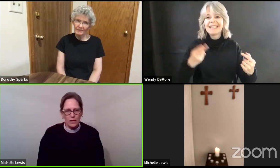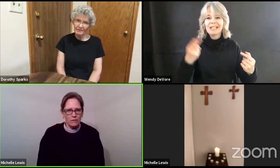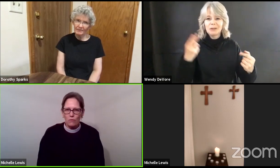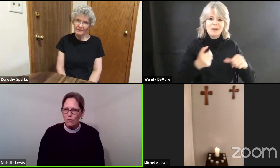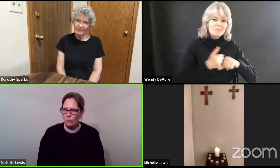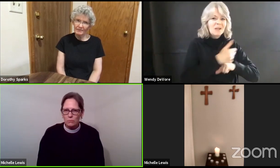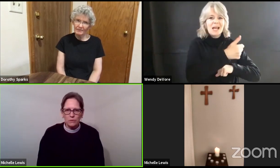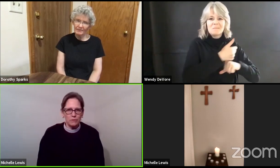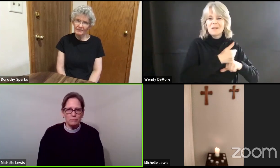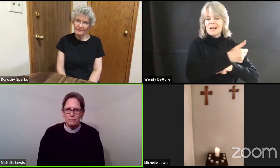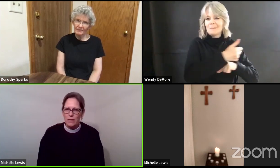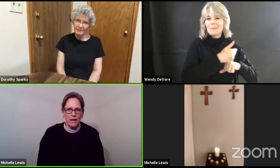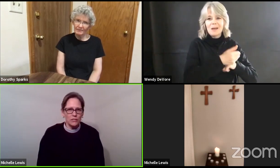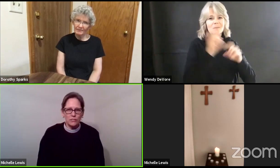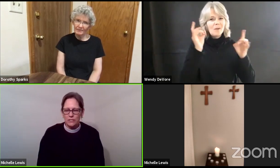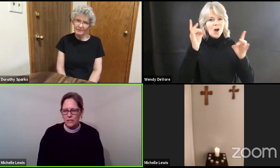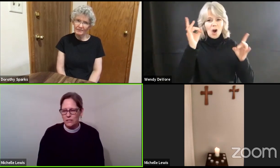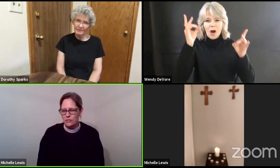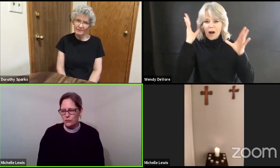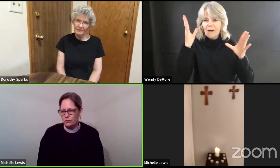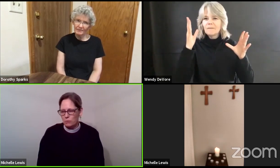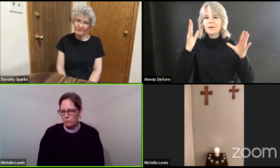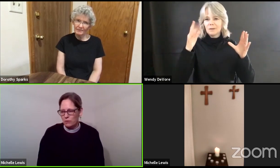Horrible actions against Jewish people.